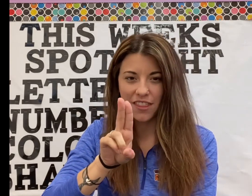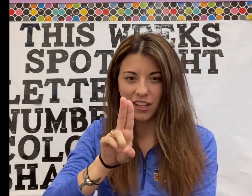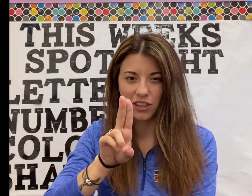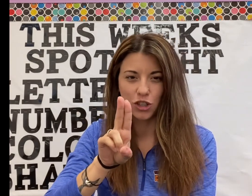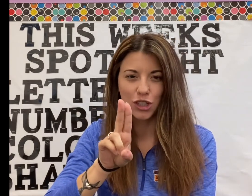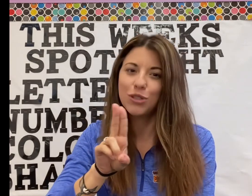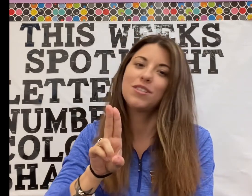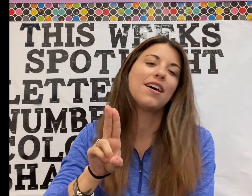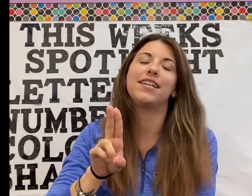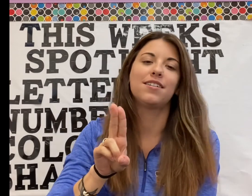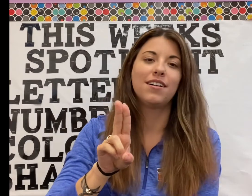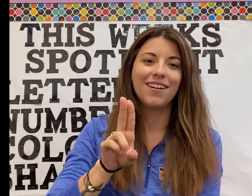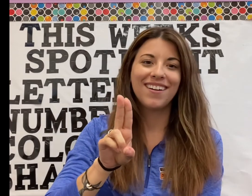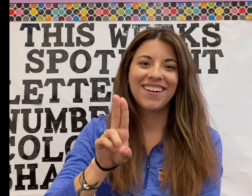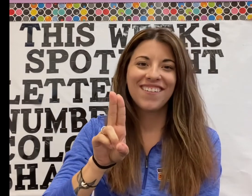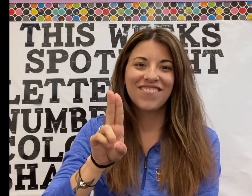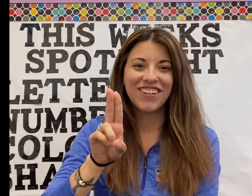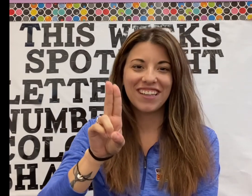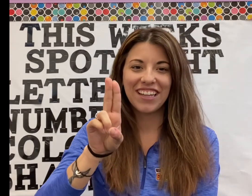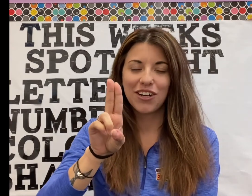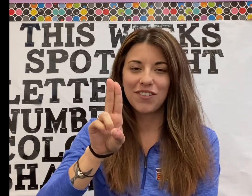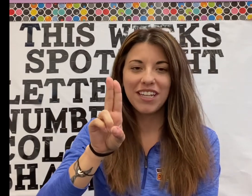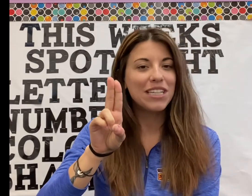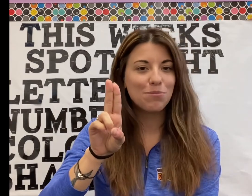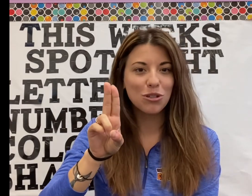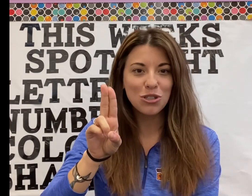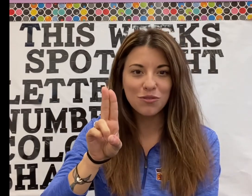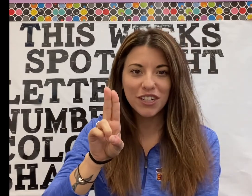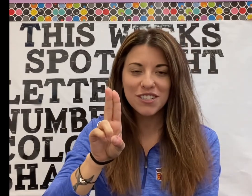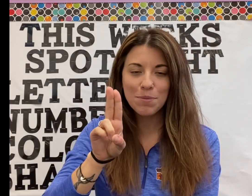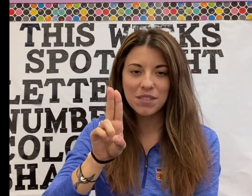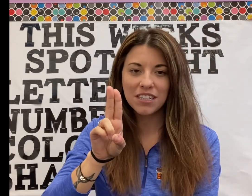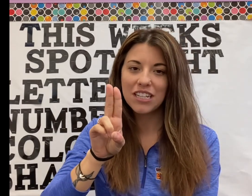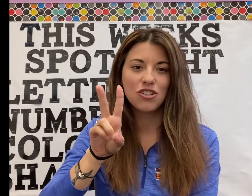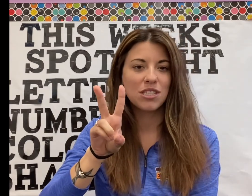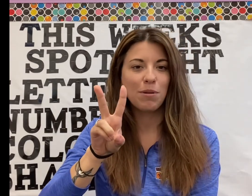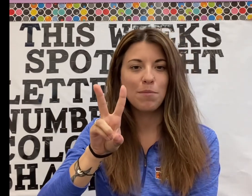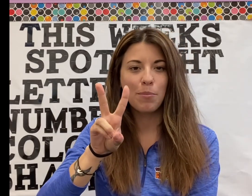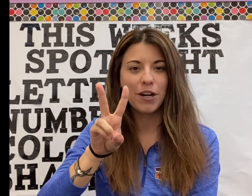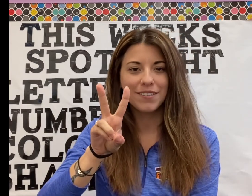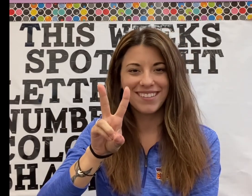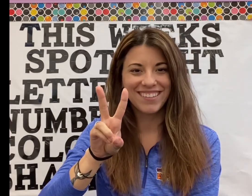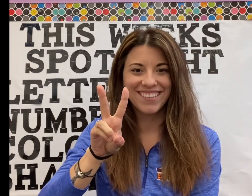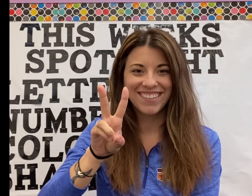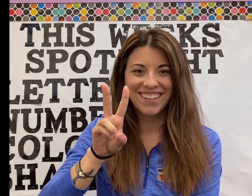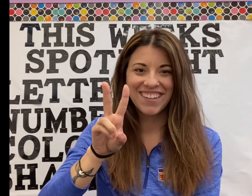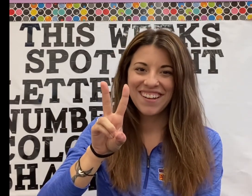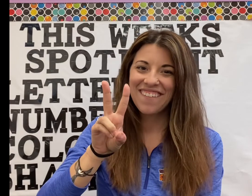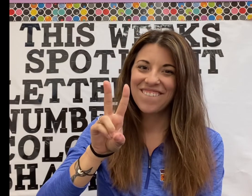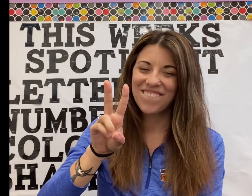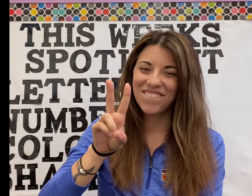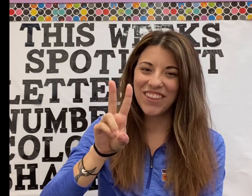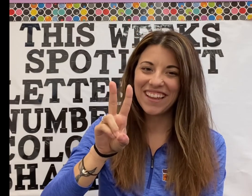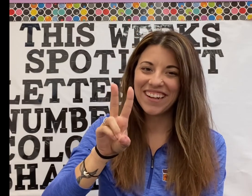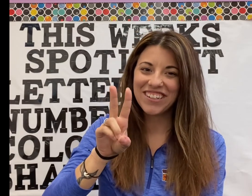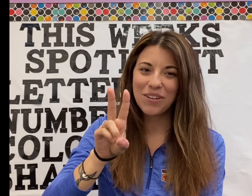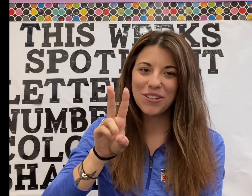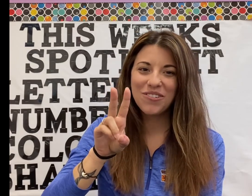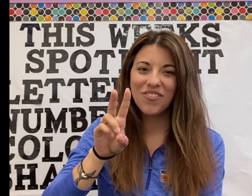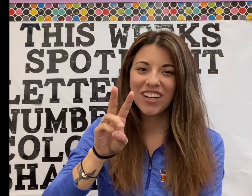like they're glued tight. For the letter V, keep those two fingers up still and just spread them apart. For the letter W, we're gonna